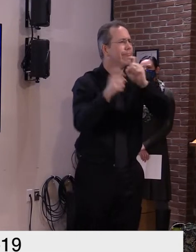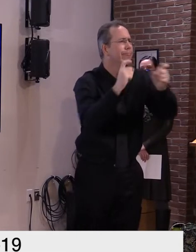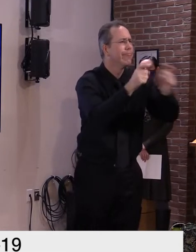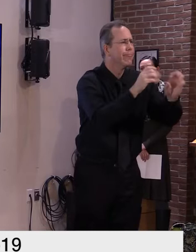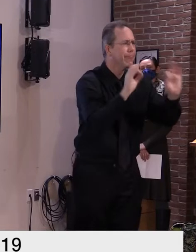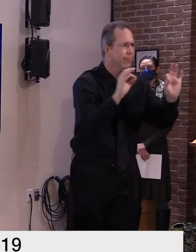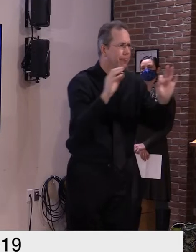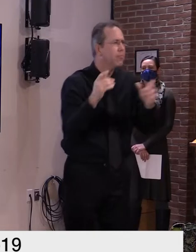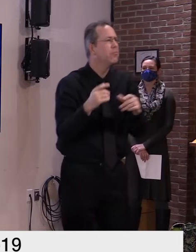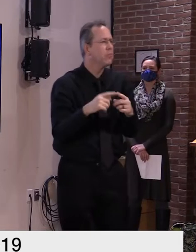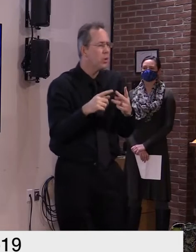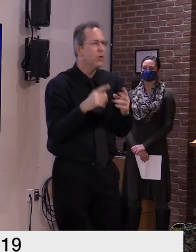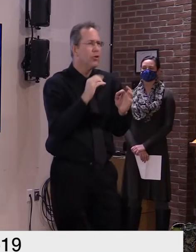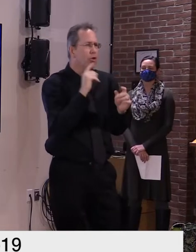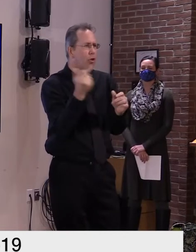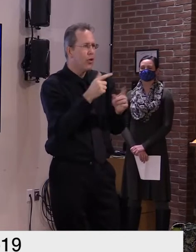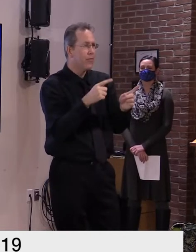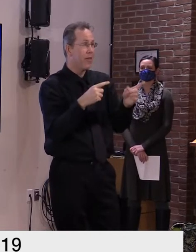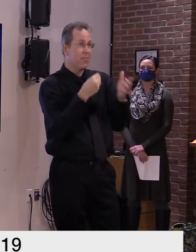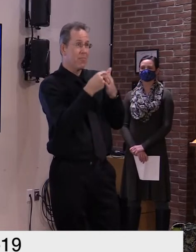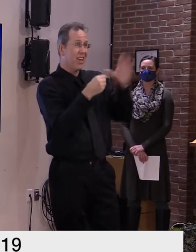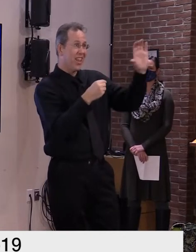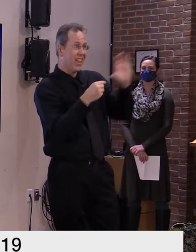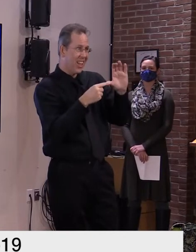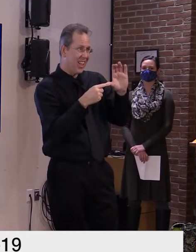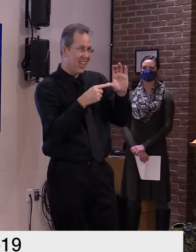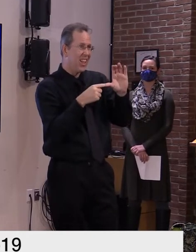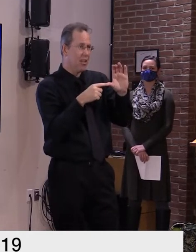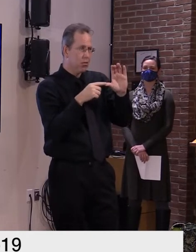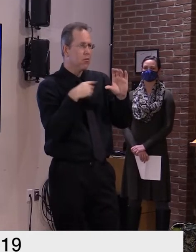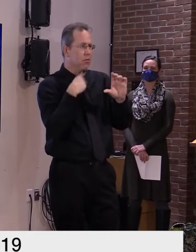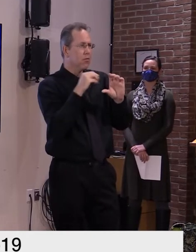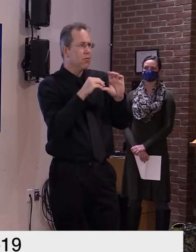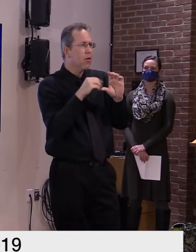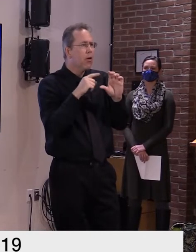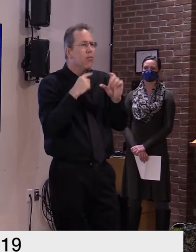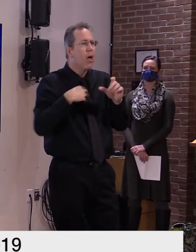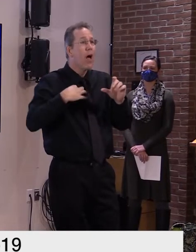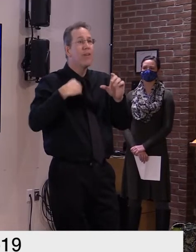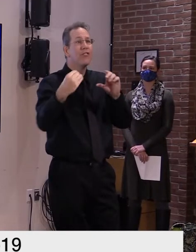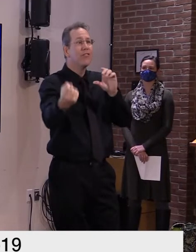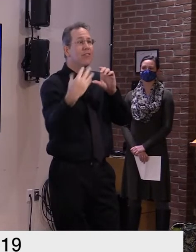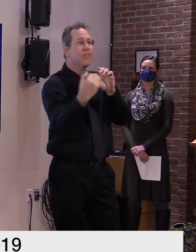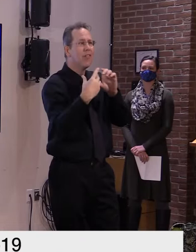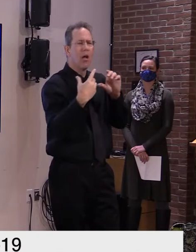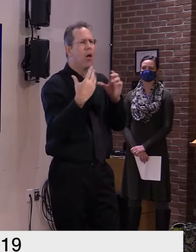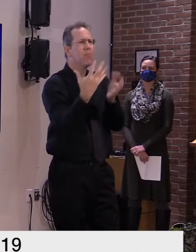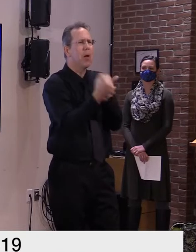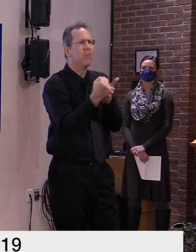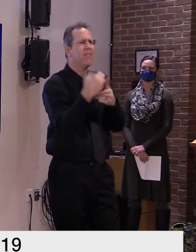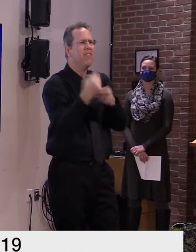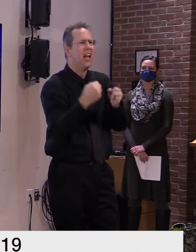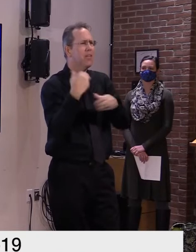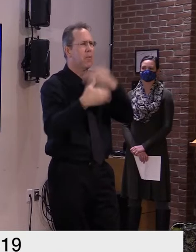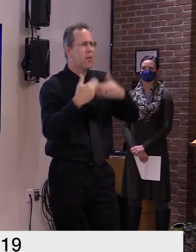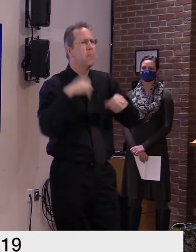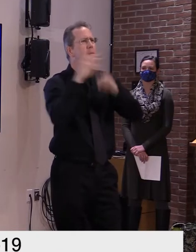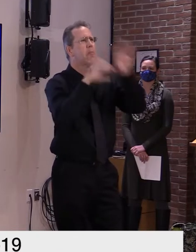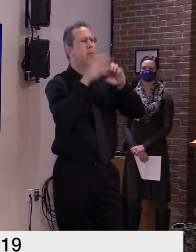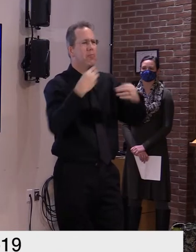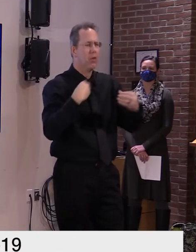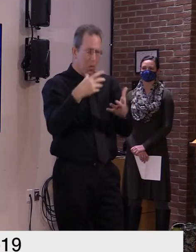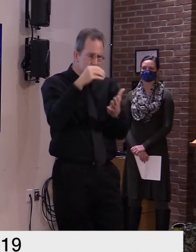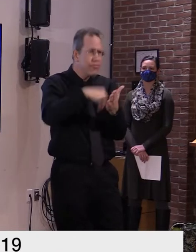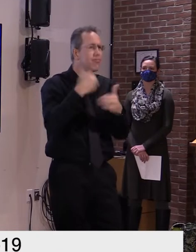field had to turn this grant program setup and the application process around very quickly so we're very thrilled that we will indeed